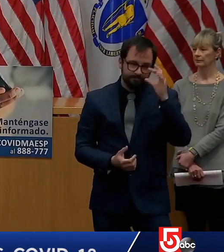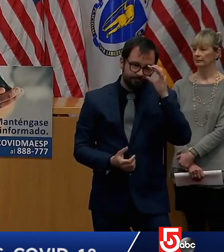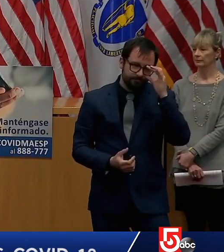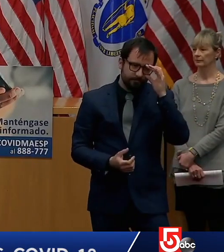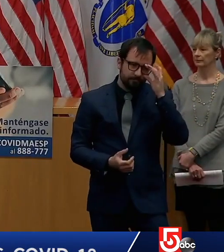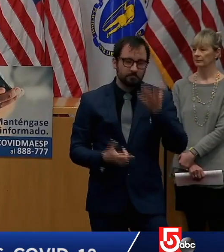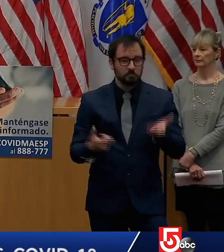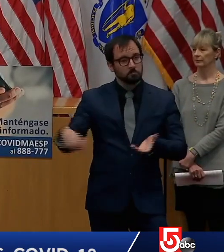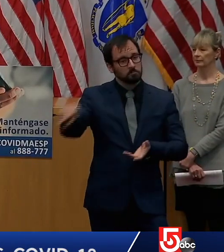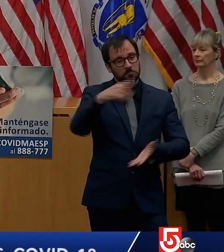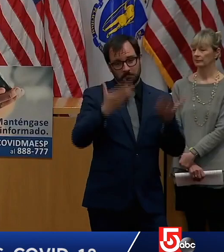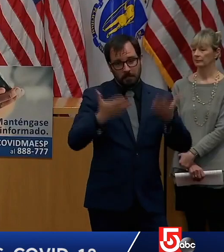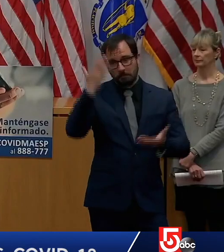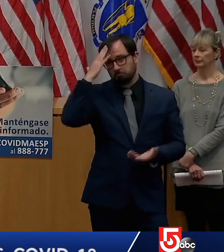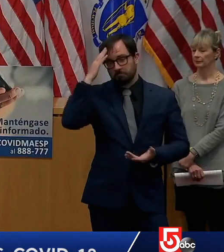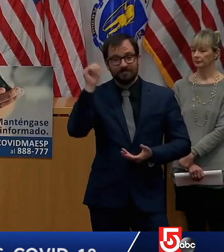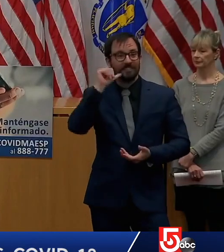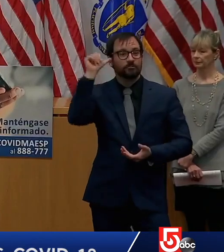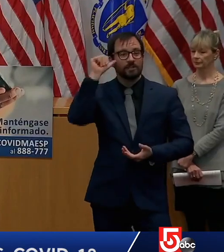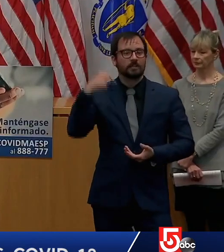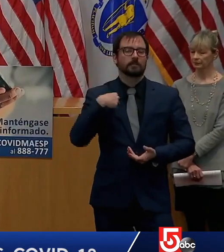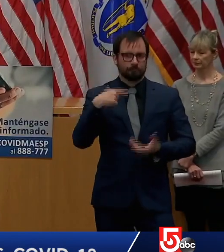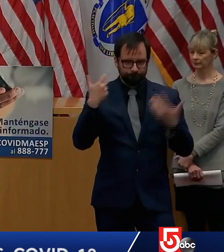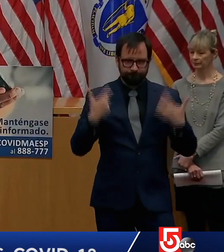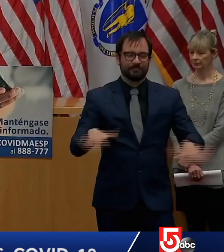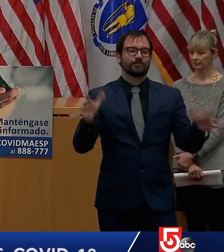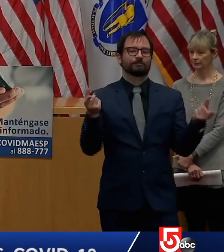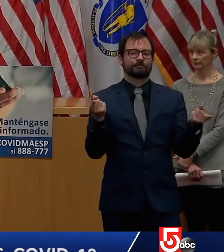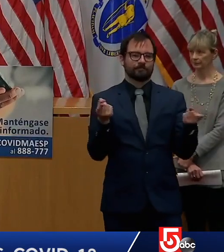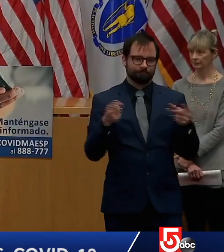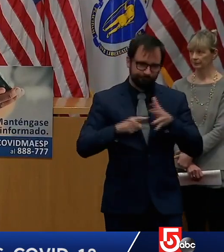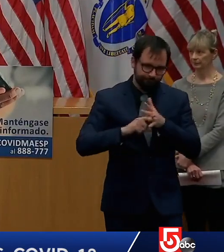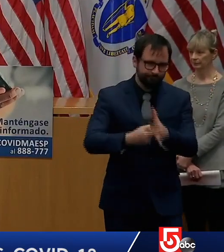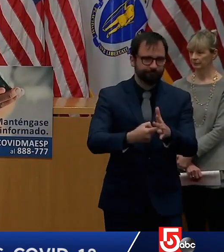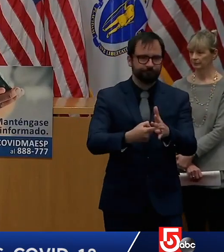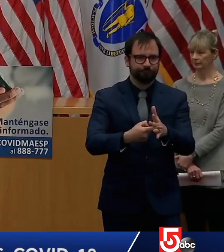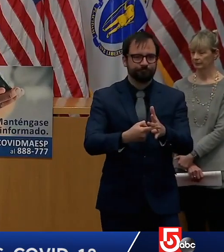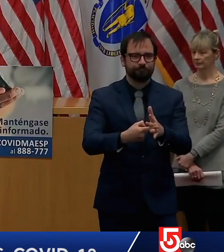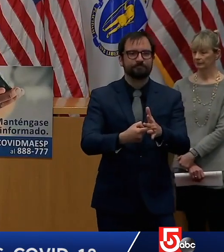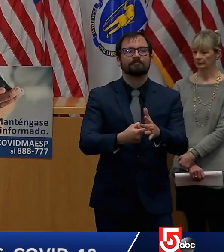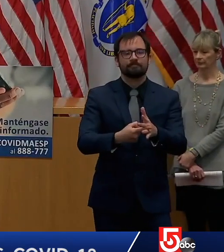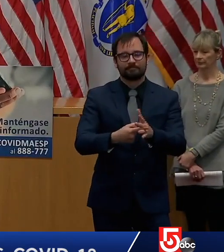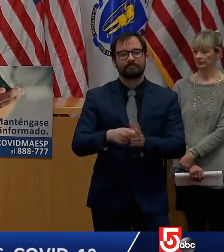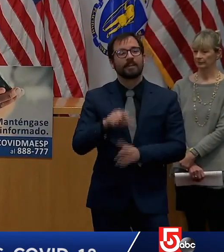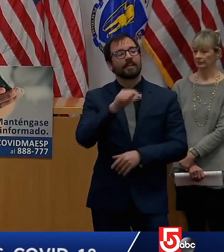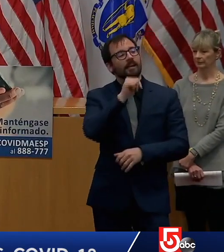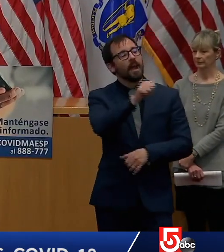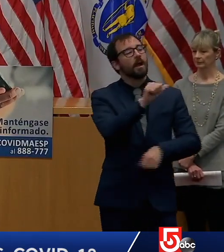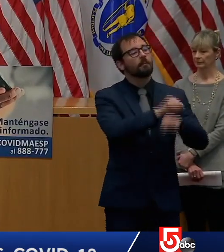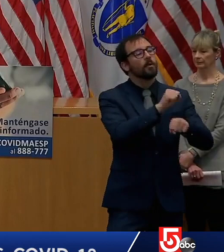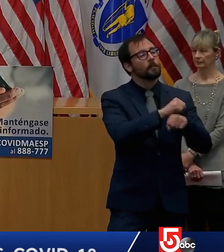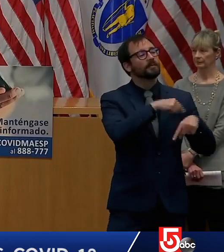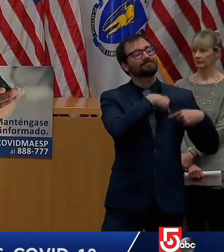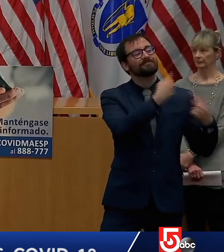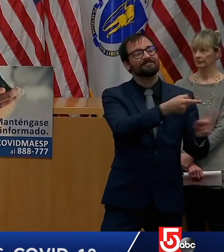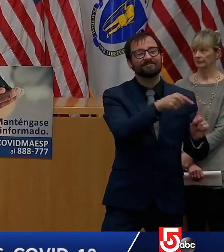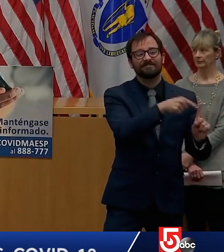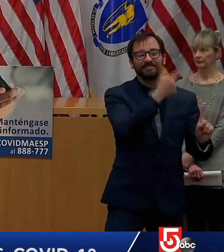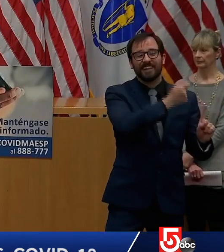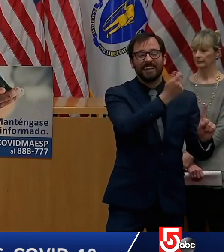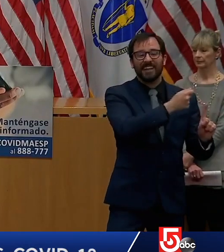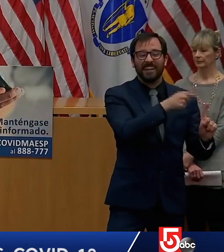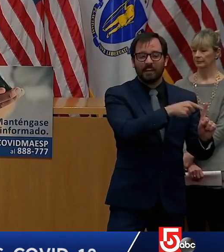insurance under the traditional benefit program self-employed and so-called gig economy workers the new benefit